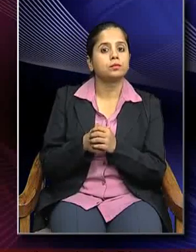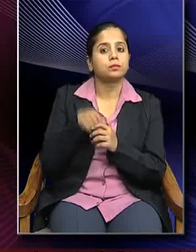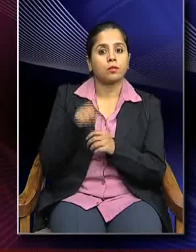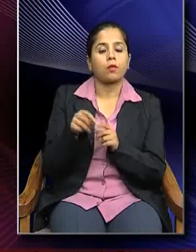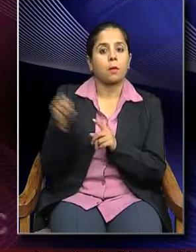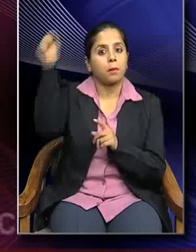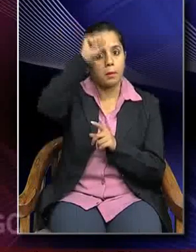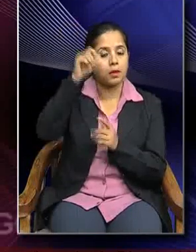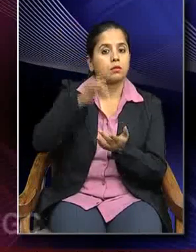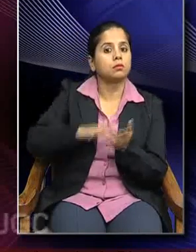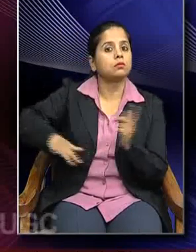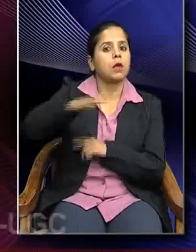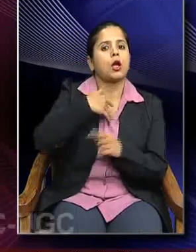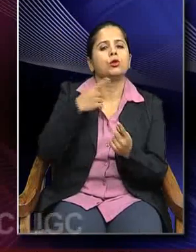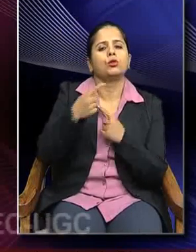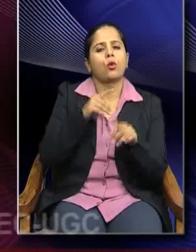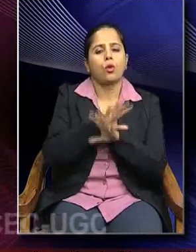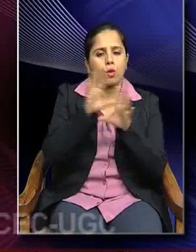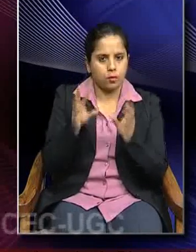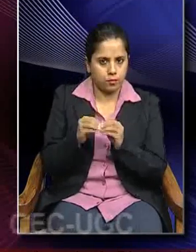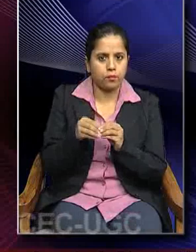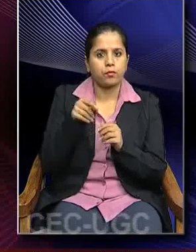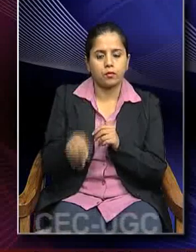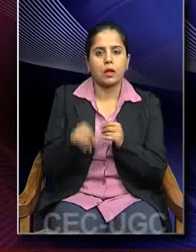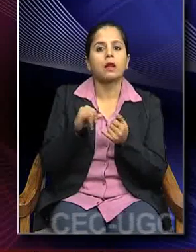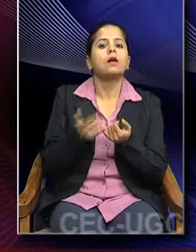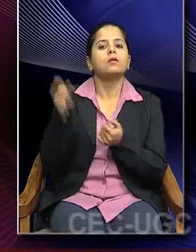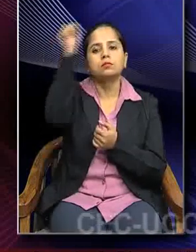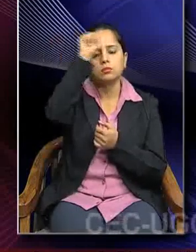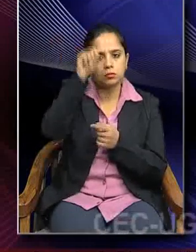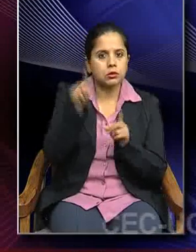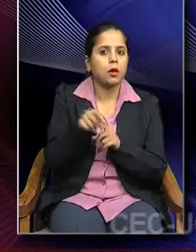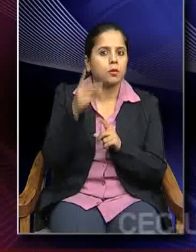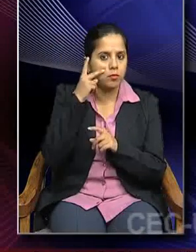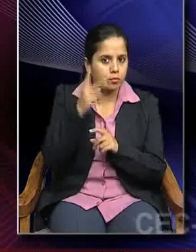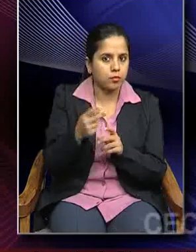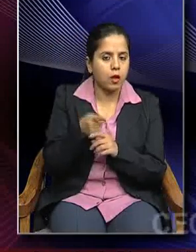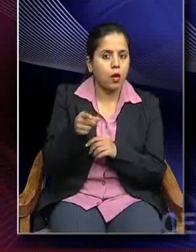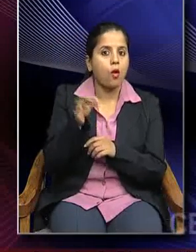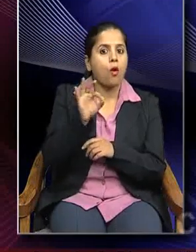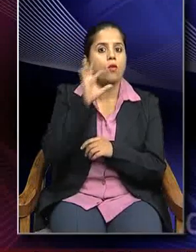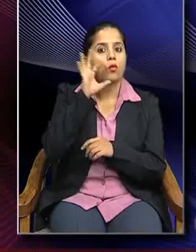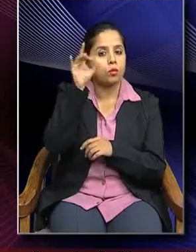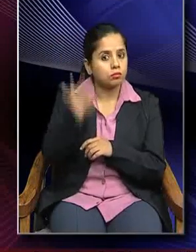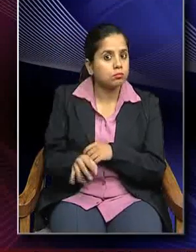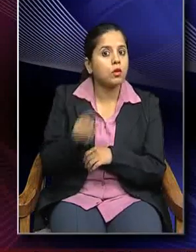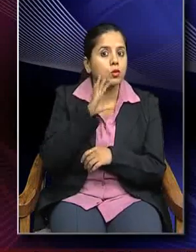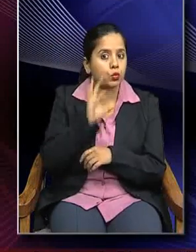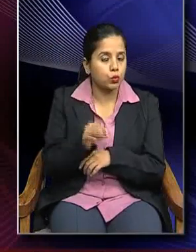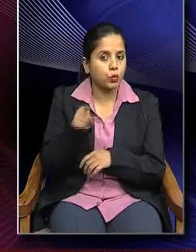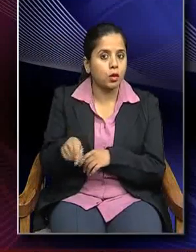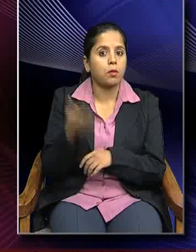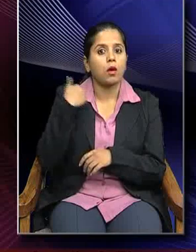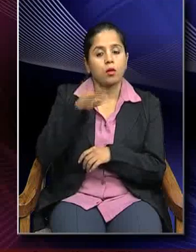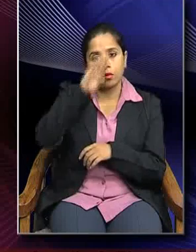Punjab area that we are talking of and Sikh kingdom that we are talking of and they were officials under Maharaja